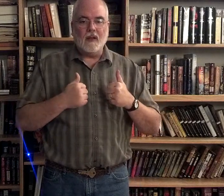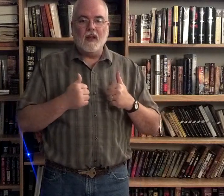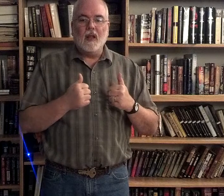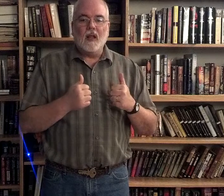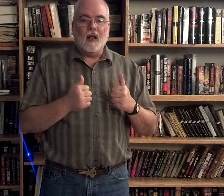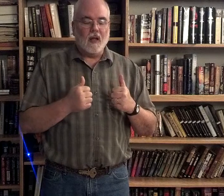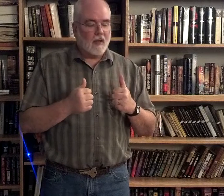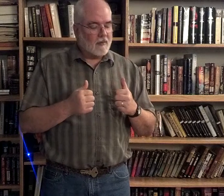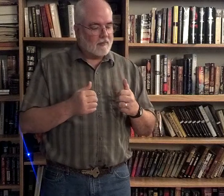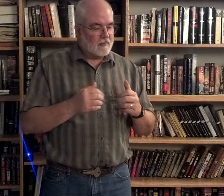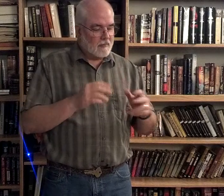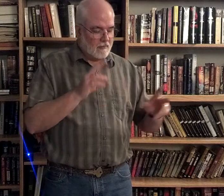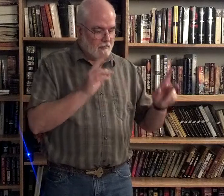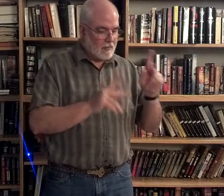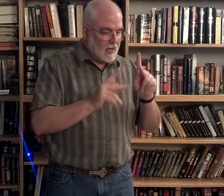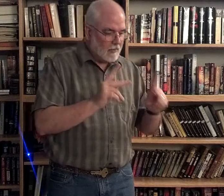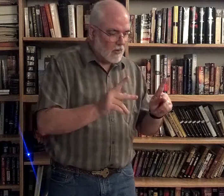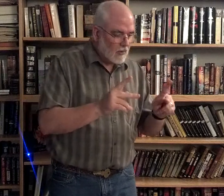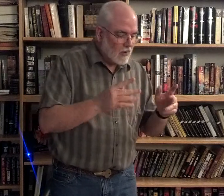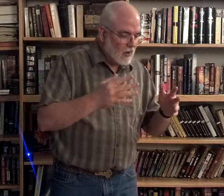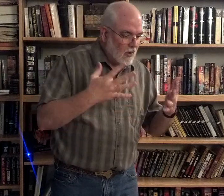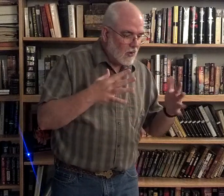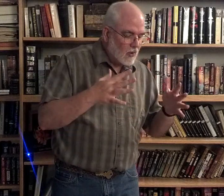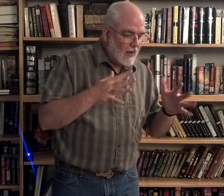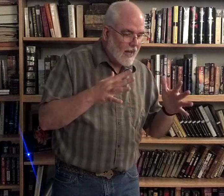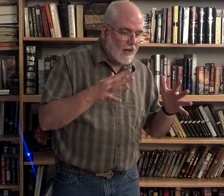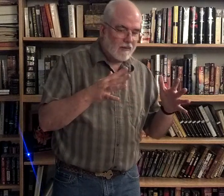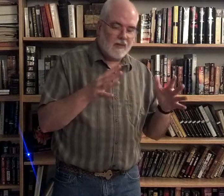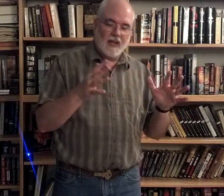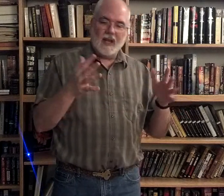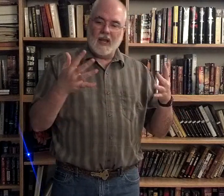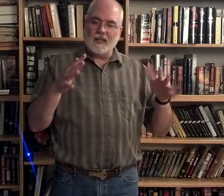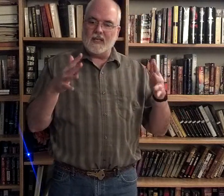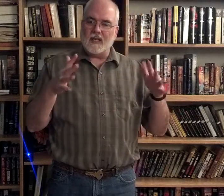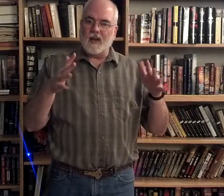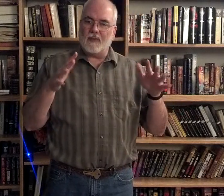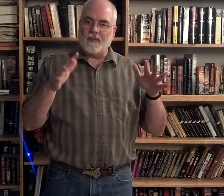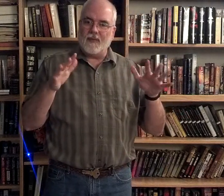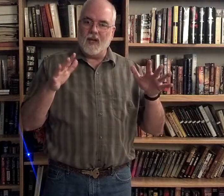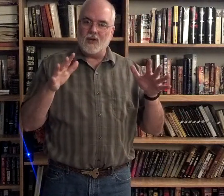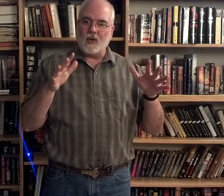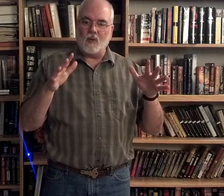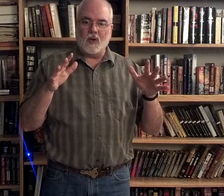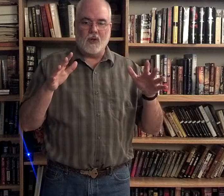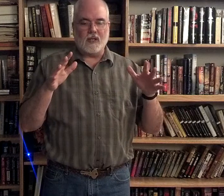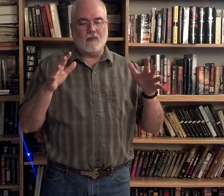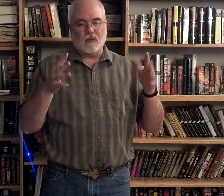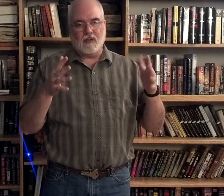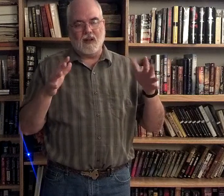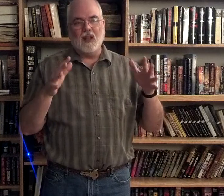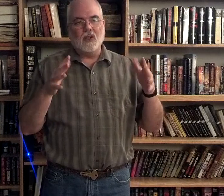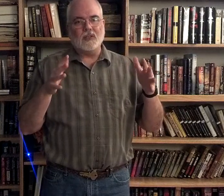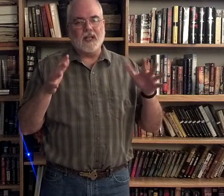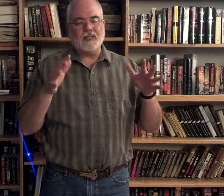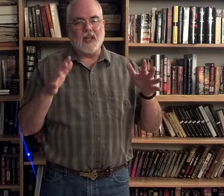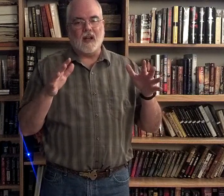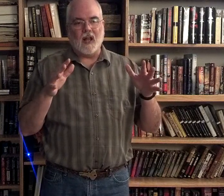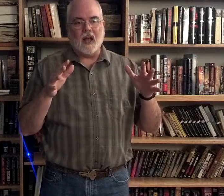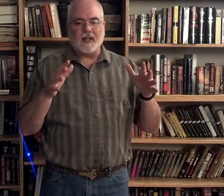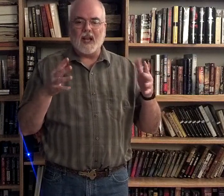uh, people who have, and this is a sign for finished and we're going to do this, you'll see this sign a lot, it's kind like